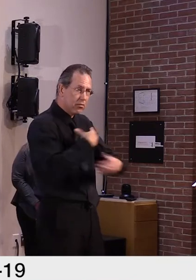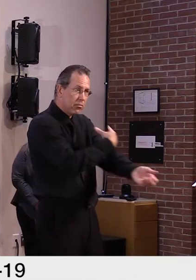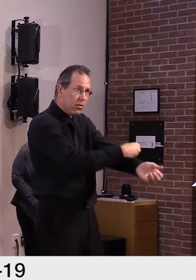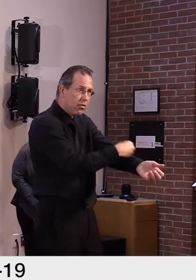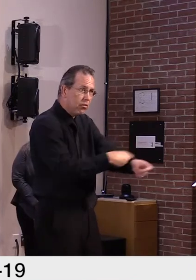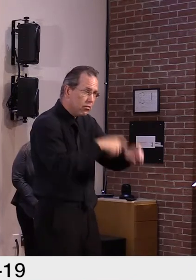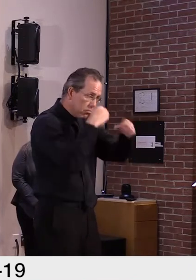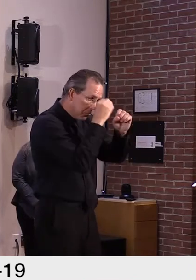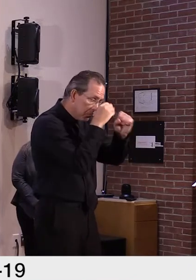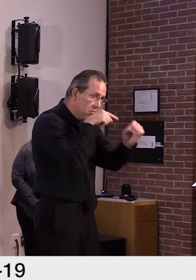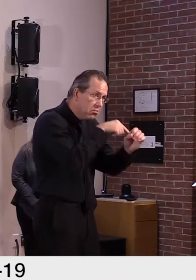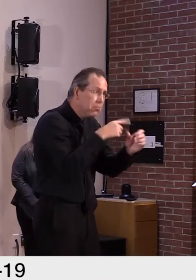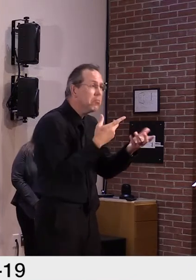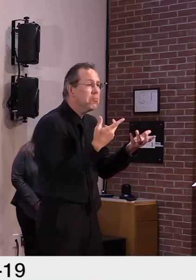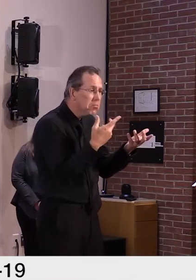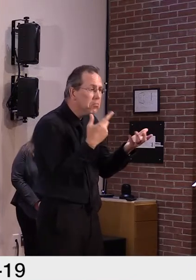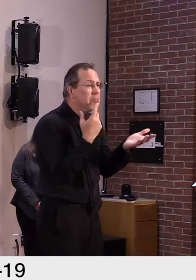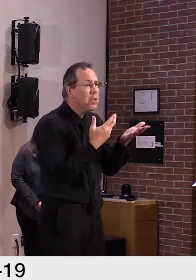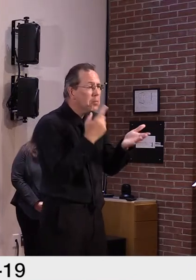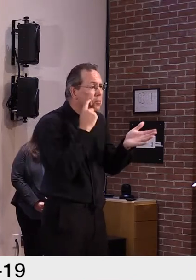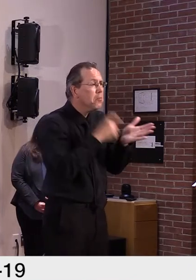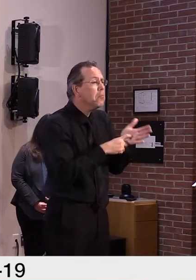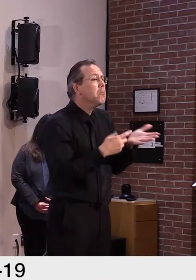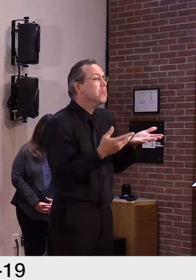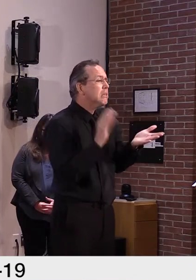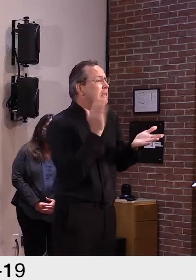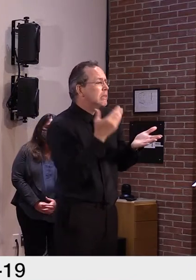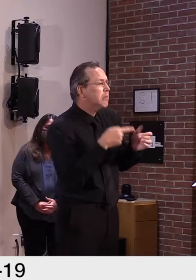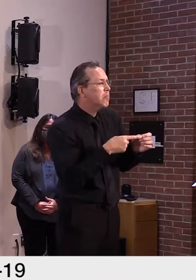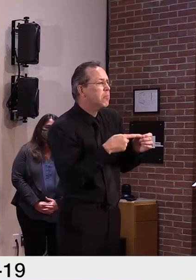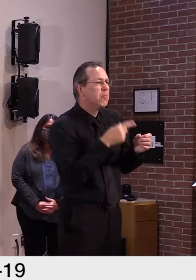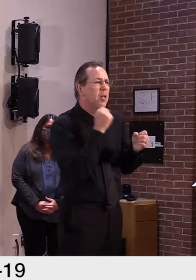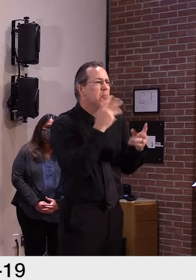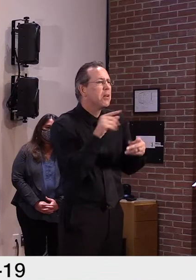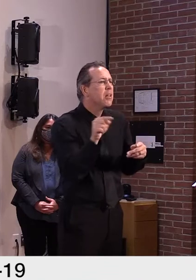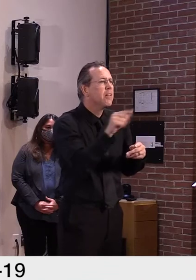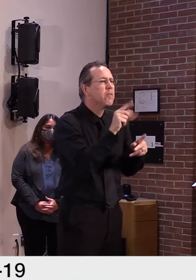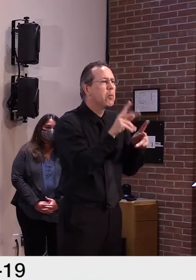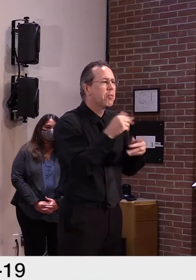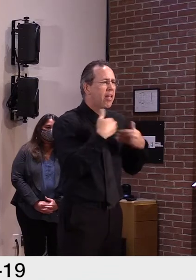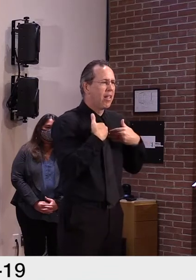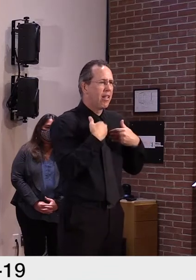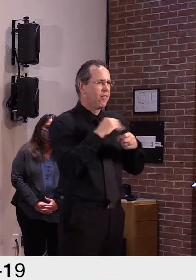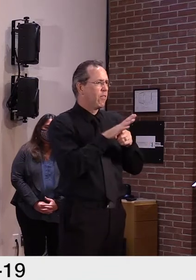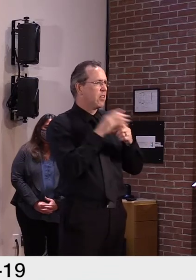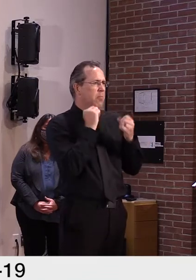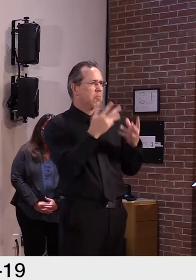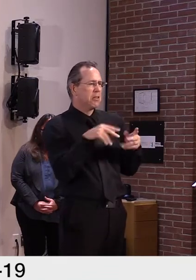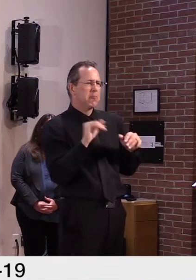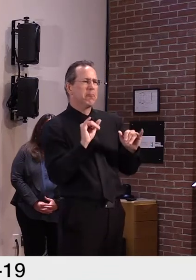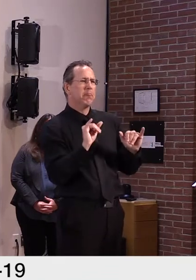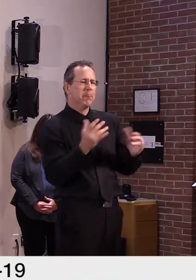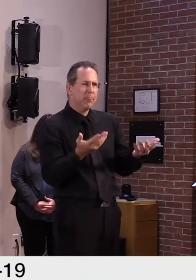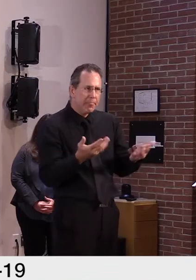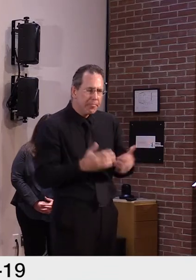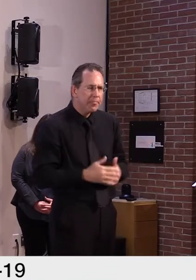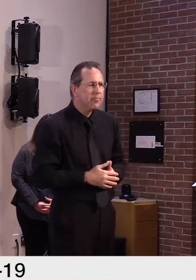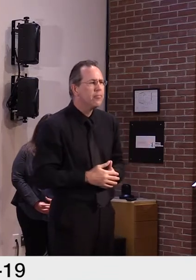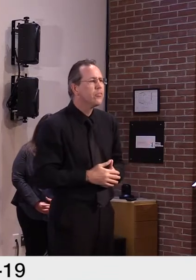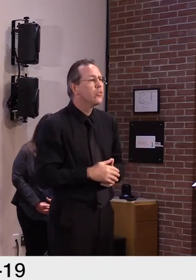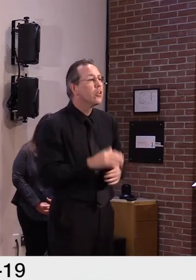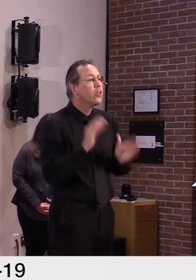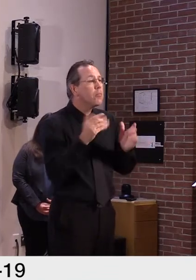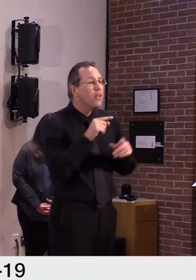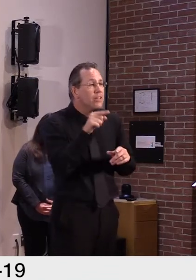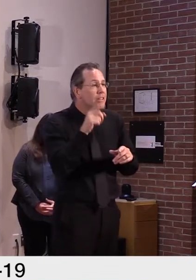huge experience with the virus, the numbers do get higher. So I'm not giving you a